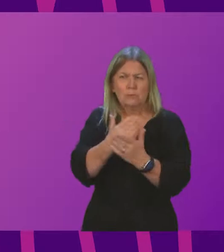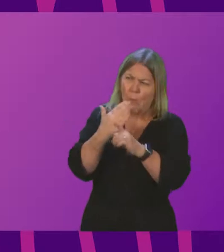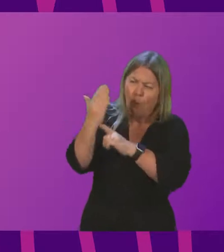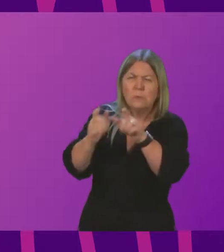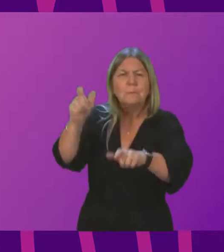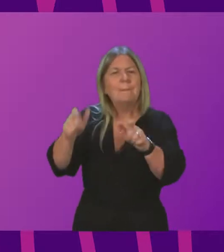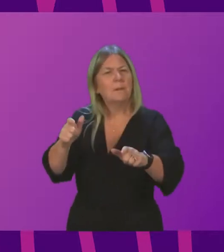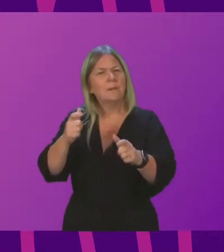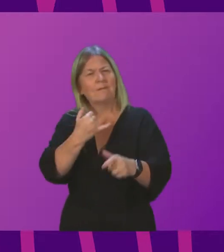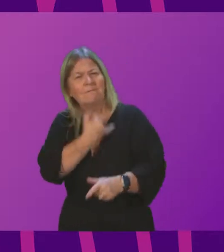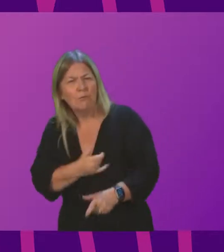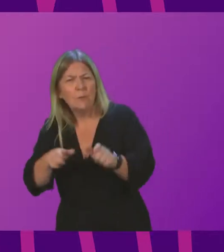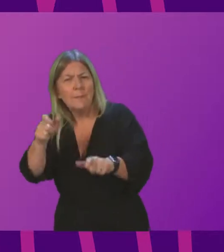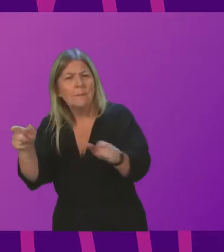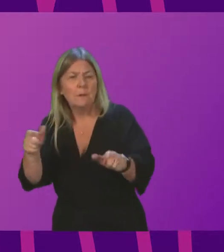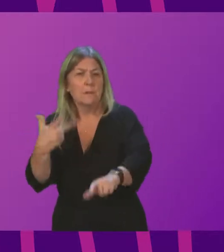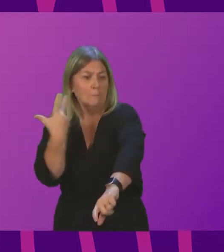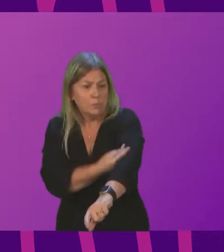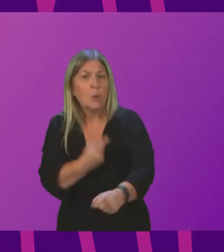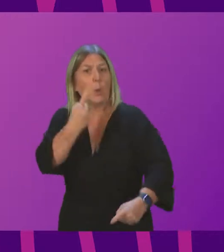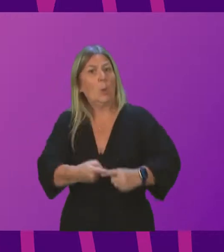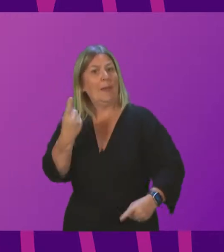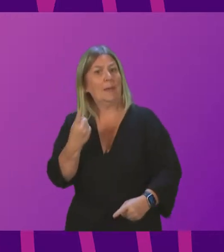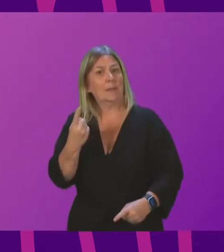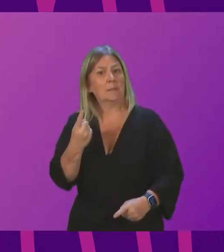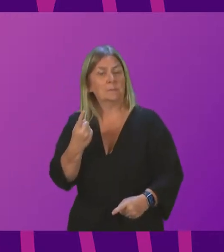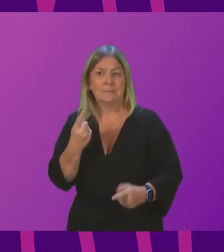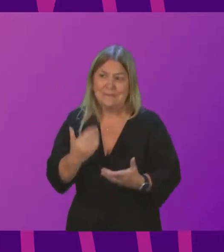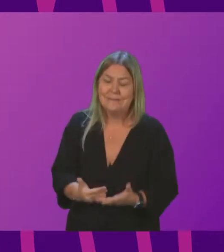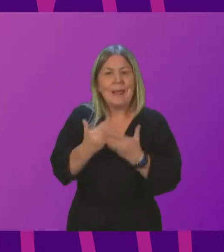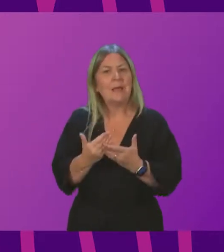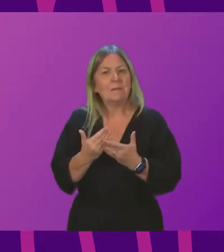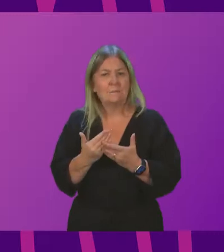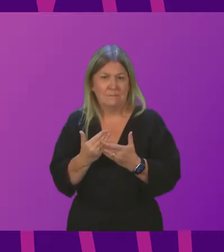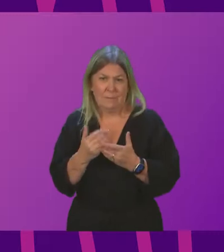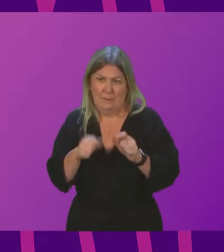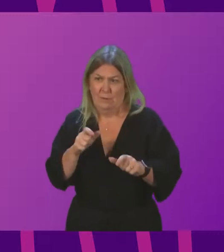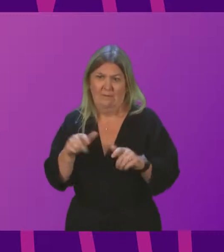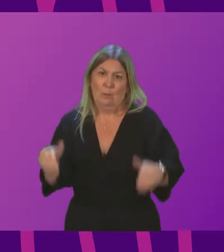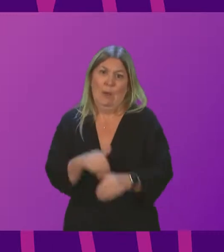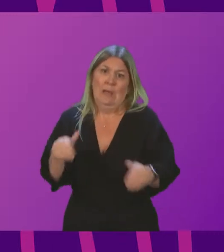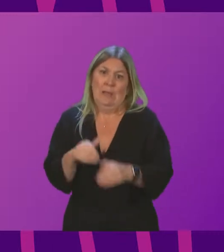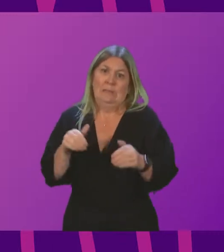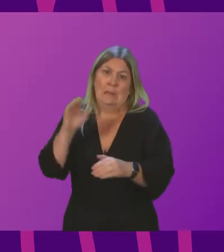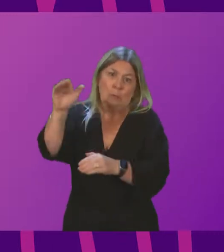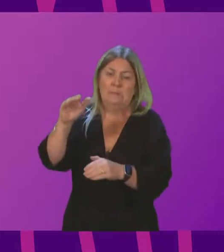vulnerable citizens are vaccinated quickly, safely, and that nobody's mother or father has to wait for hours in inclement weather, which I am sure she will agree